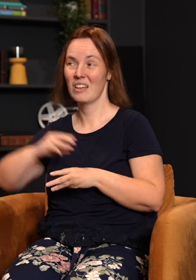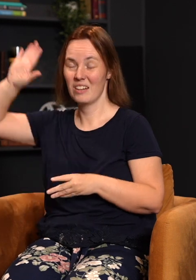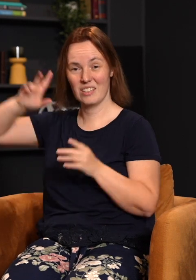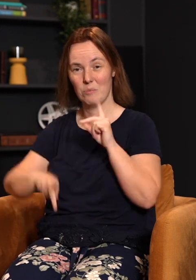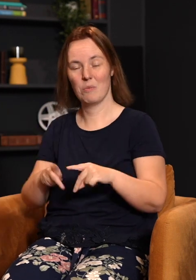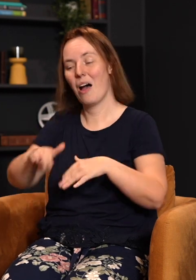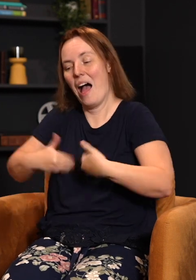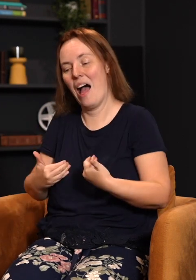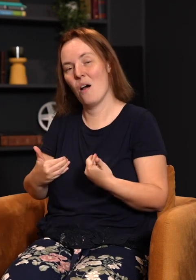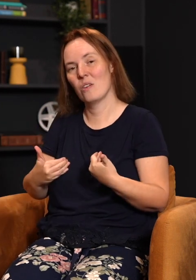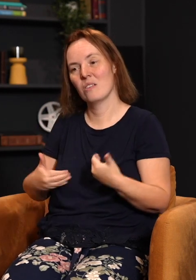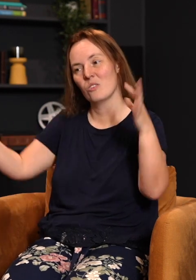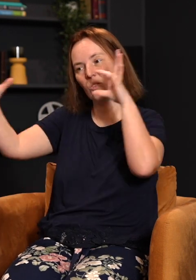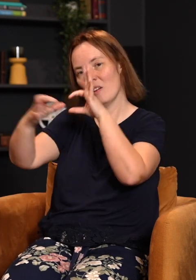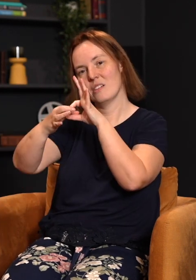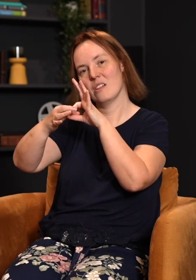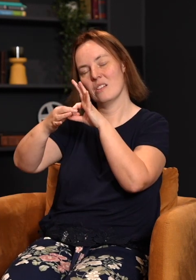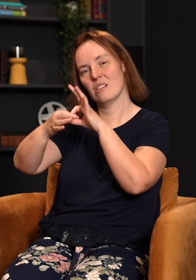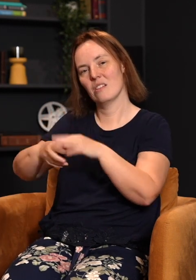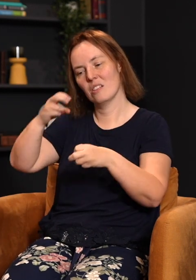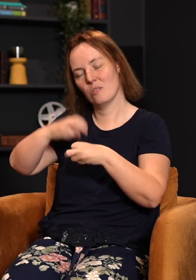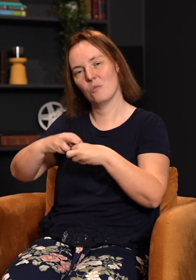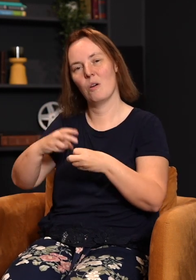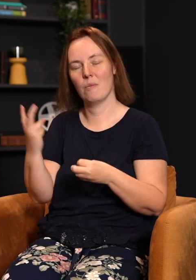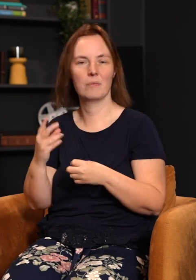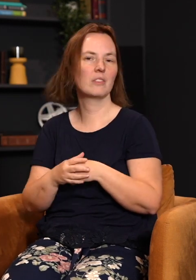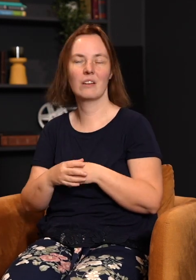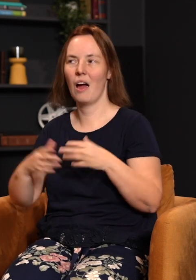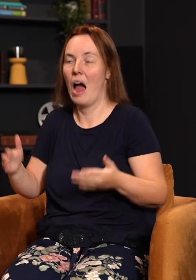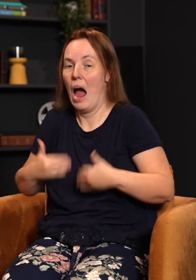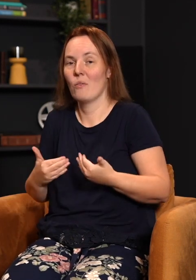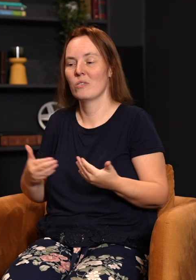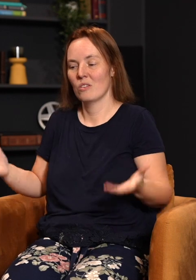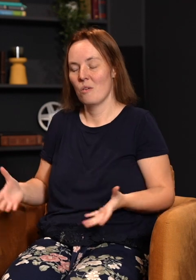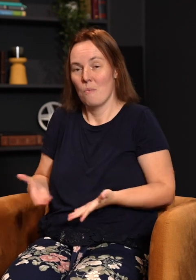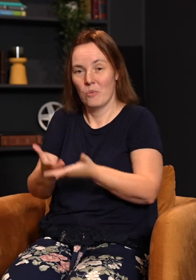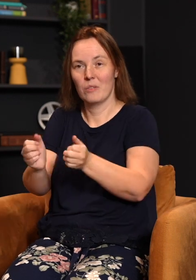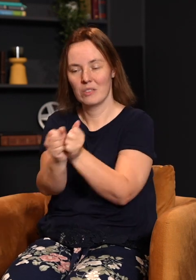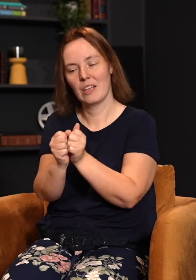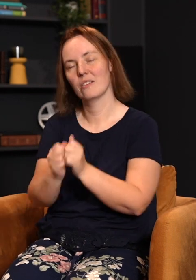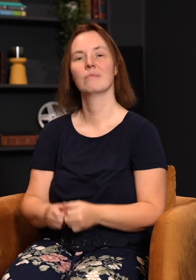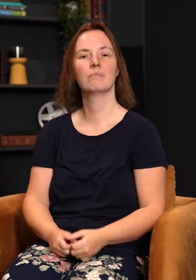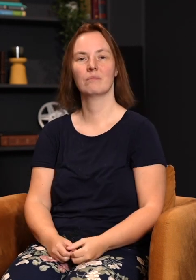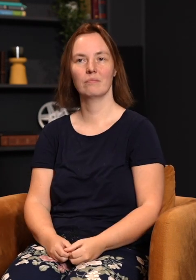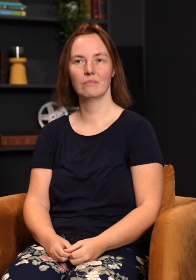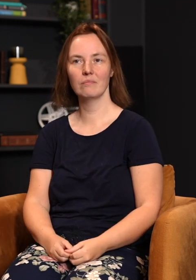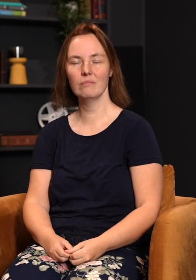people how he was going to reconcile these two problems, how he was going to bring them together. God said to Moses in Leviticus 23, he said,